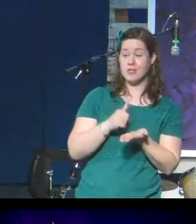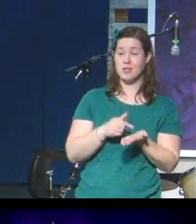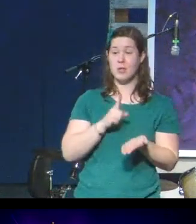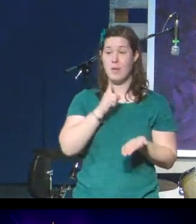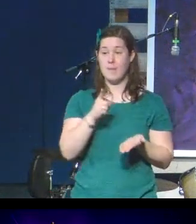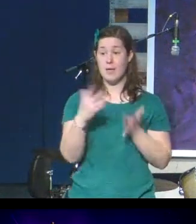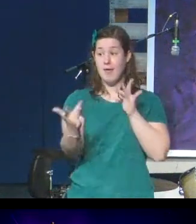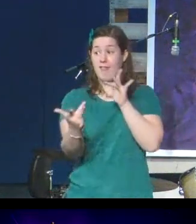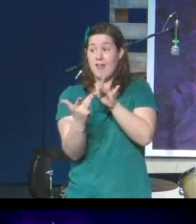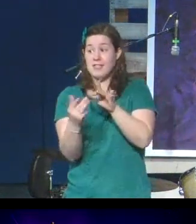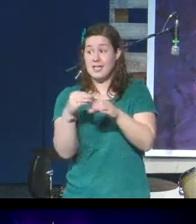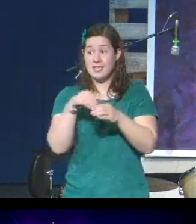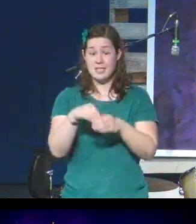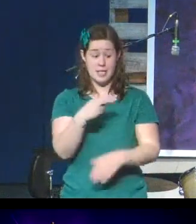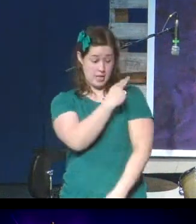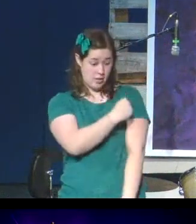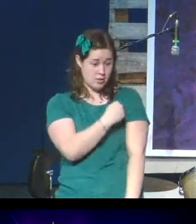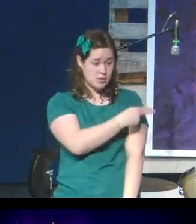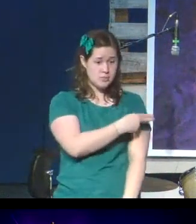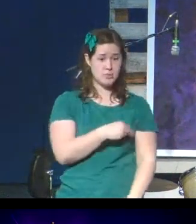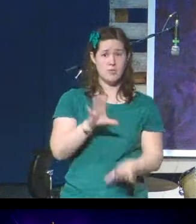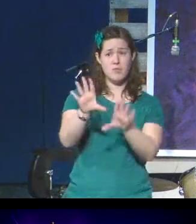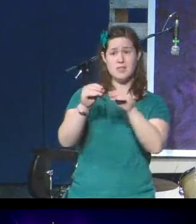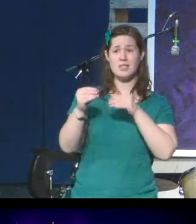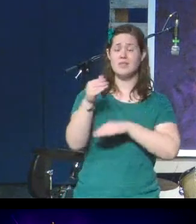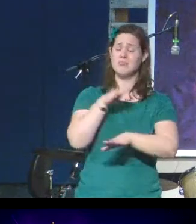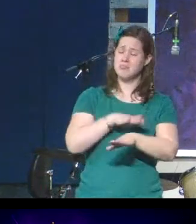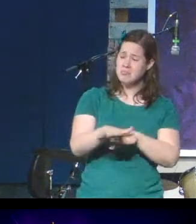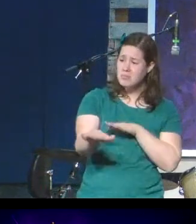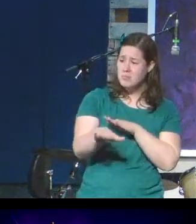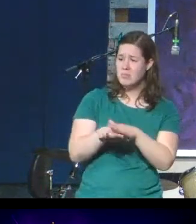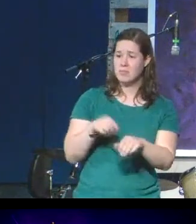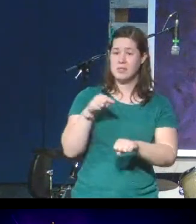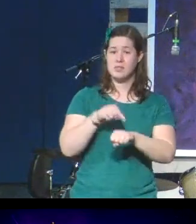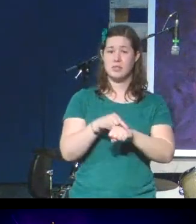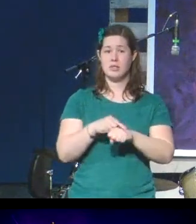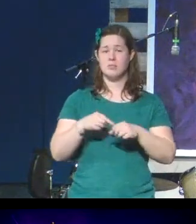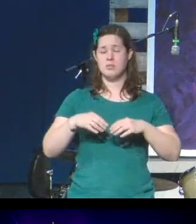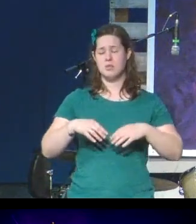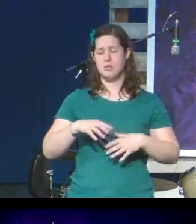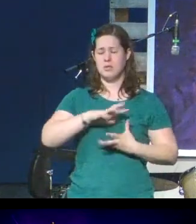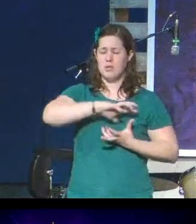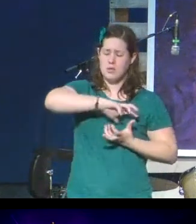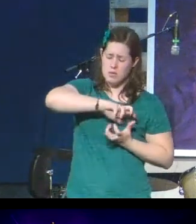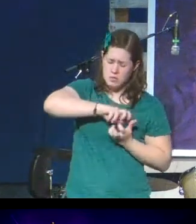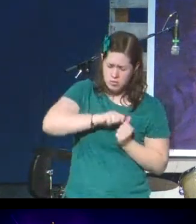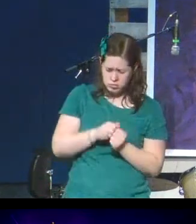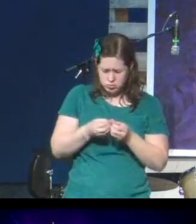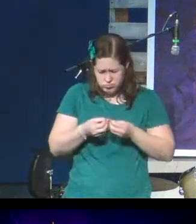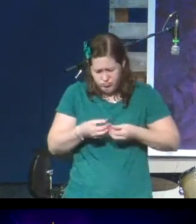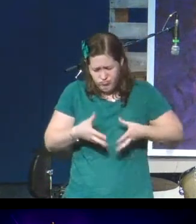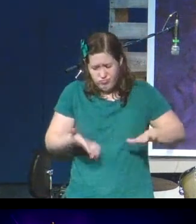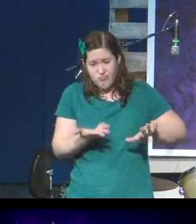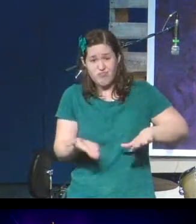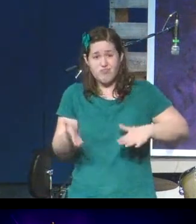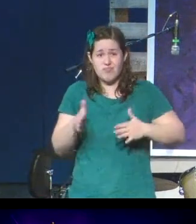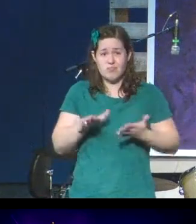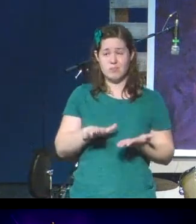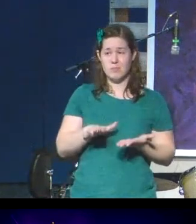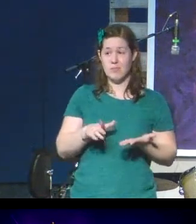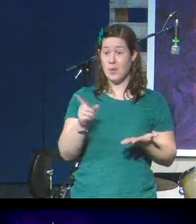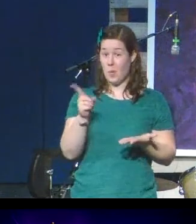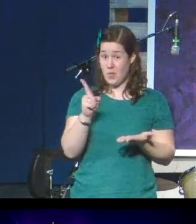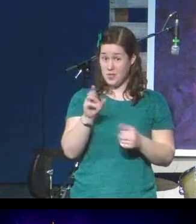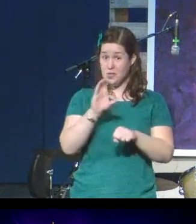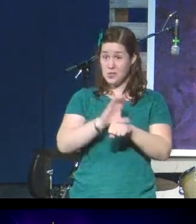hospital, those who have been comforted in times of loss and grief and mourning. Where has the church been for them?